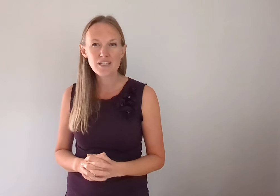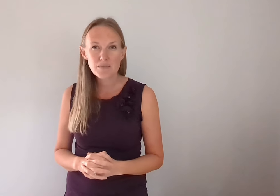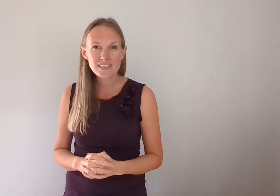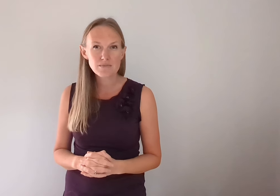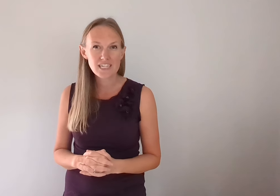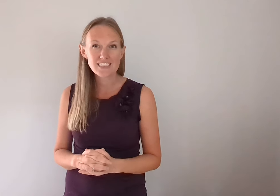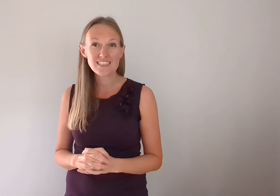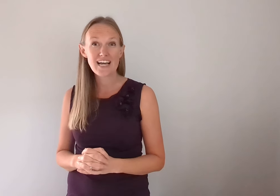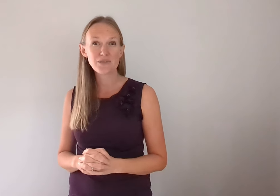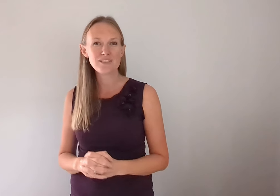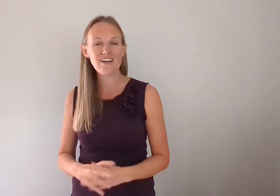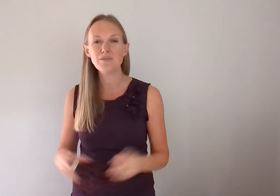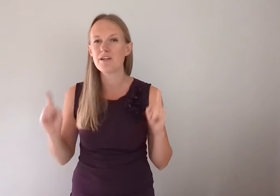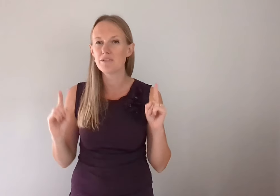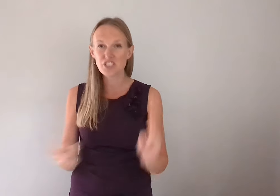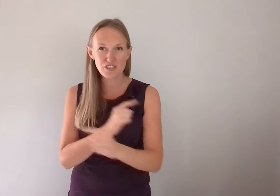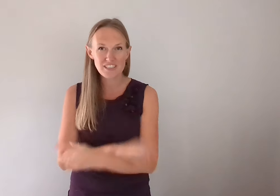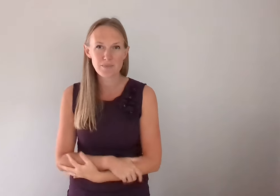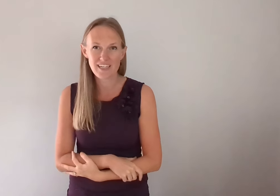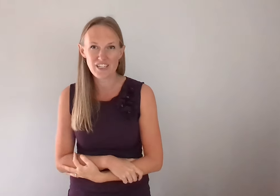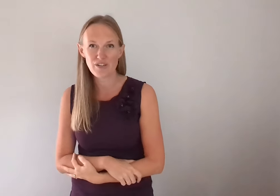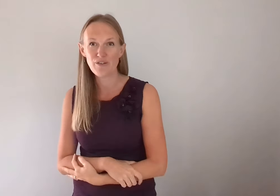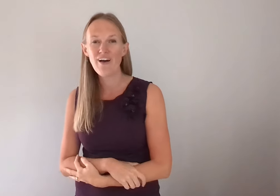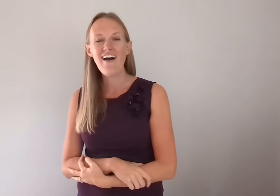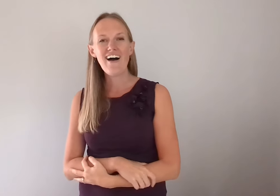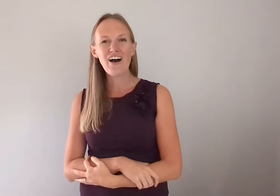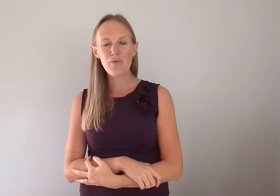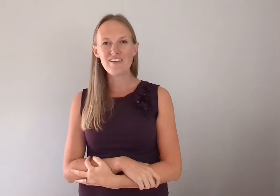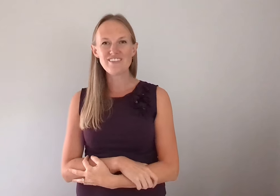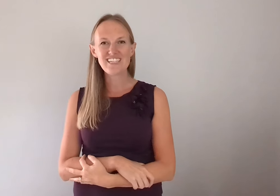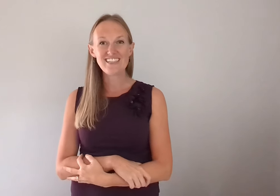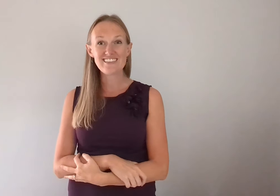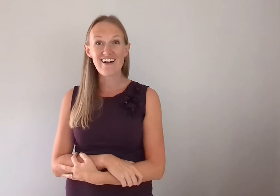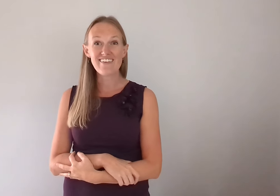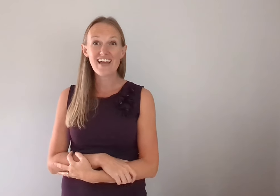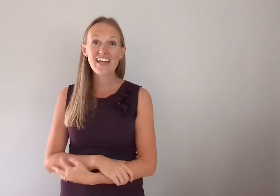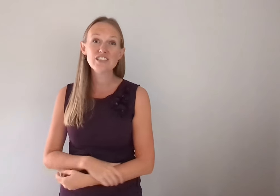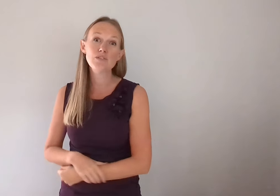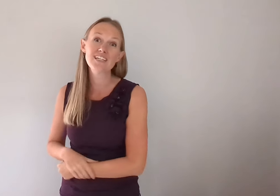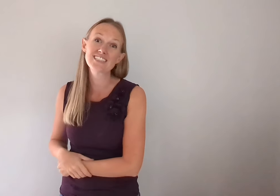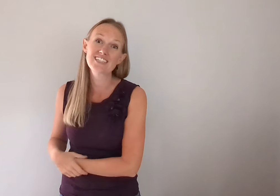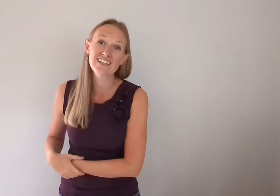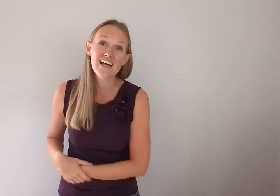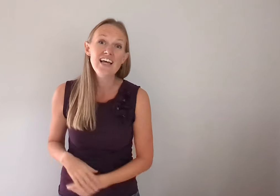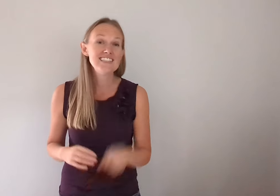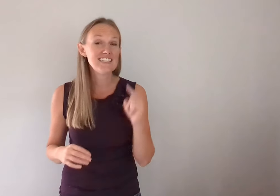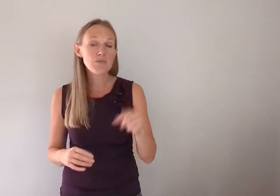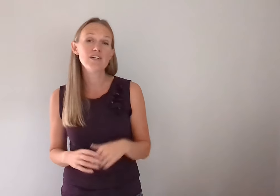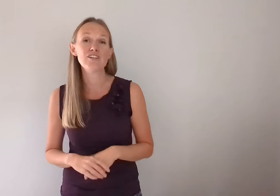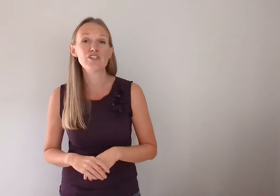going to make some changes as a result but I'll be sure to explain to you where those changes are. So we're going to get started. Today we're going to learn